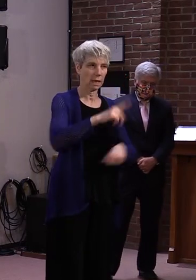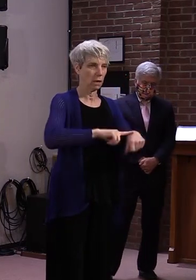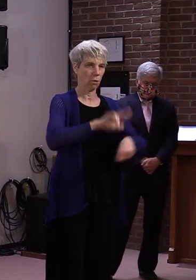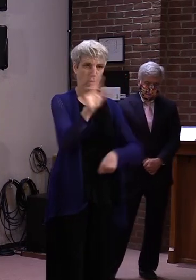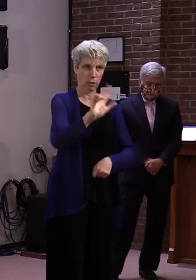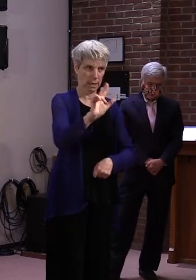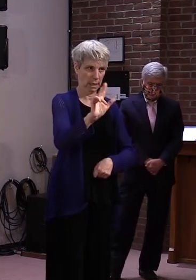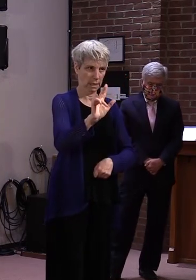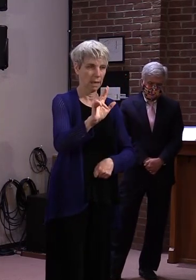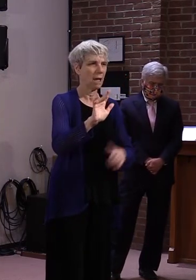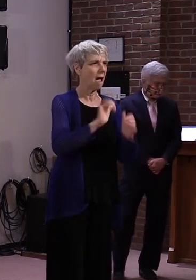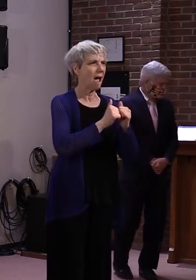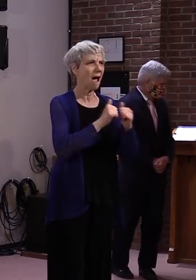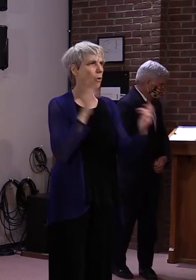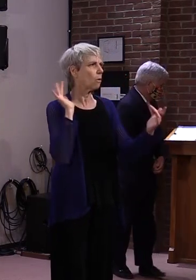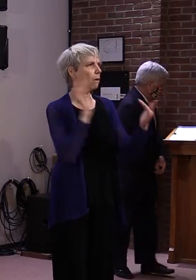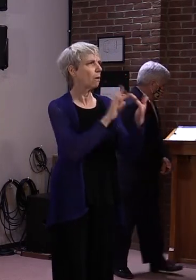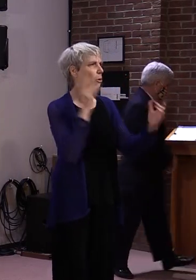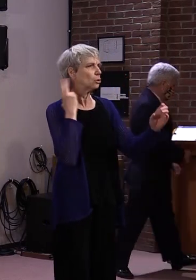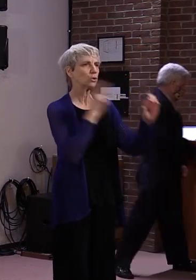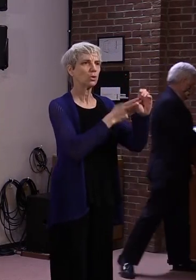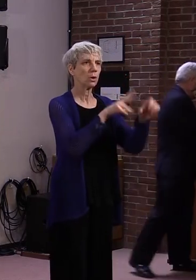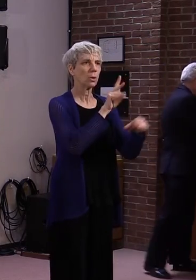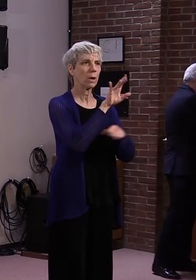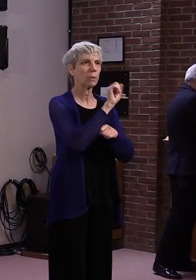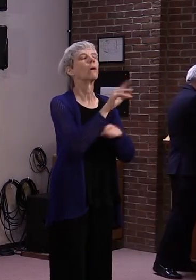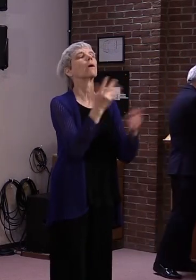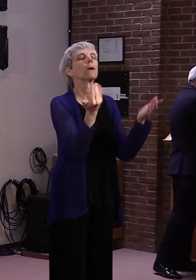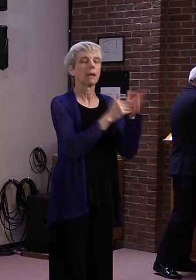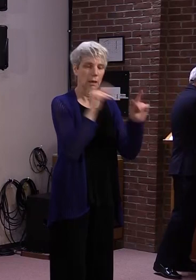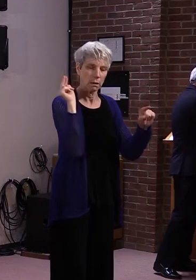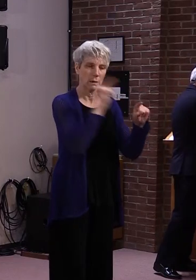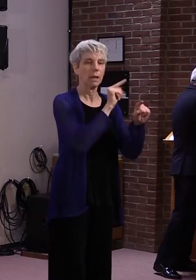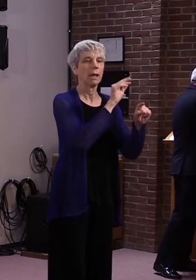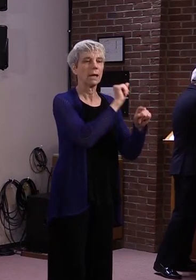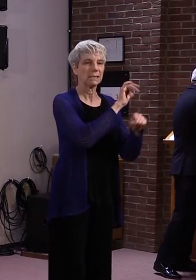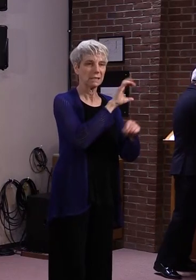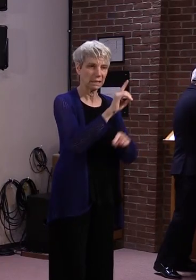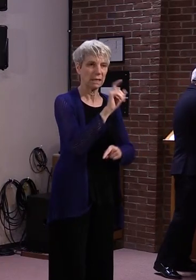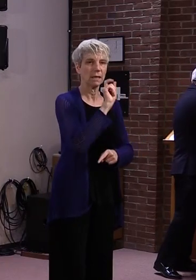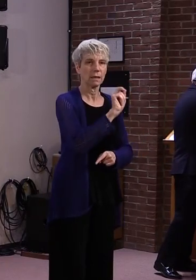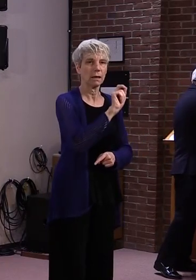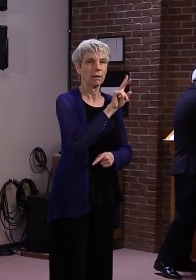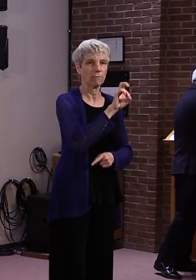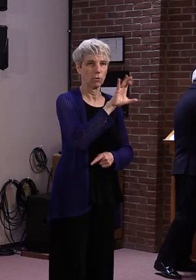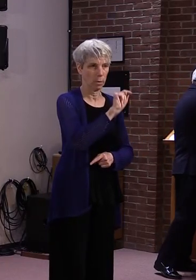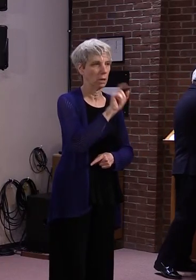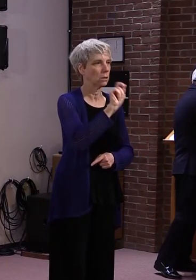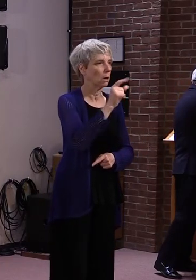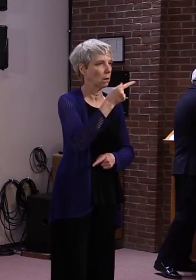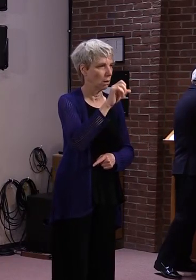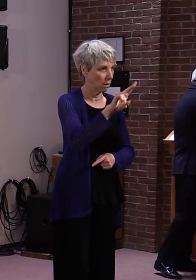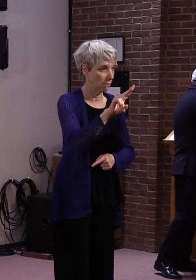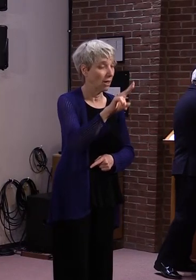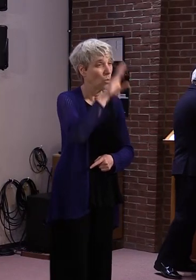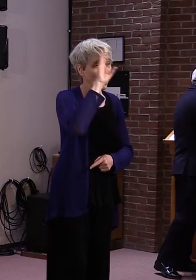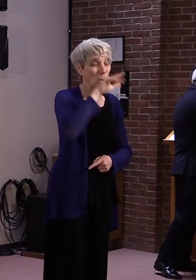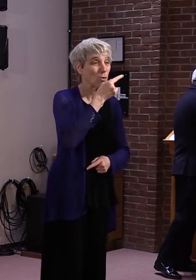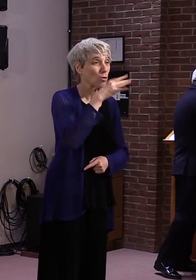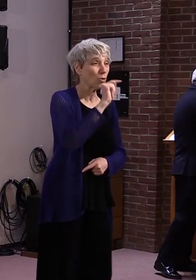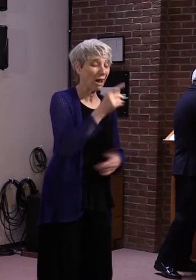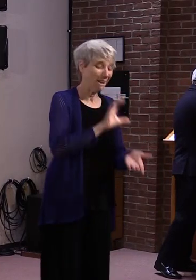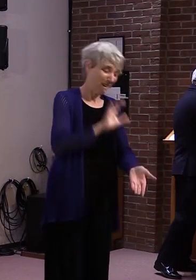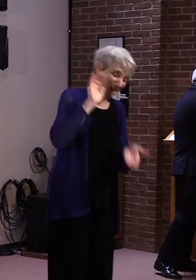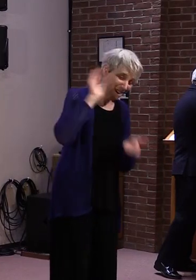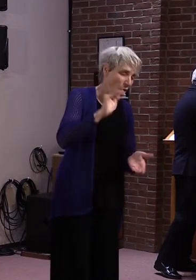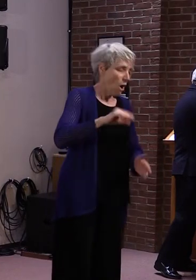accessing this webinar is also on our website. We realize that these grants are not enough to make businesses whole, but